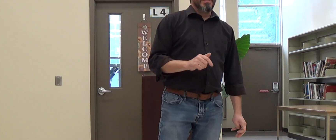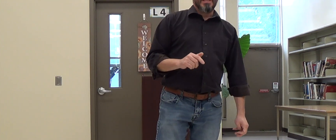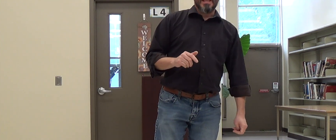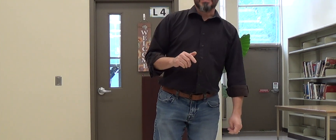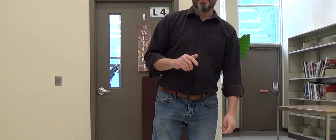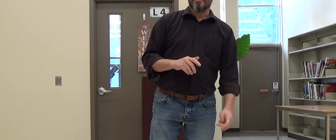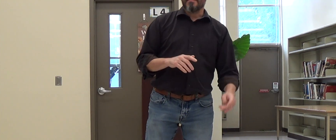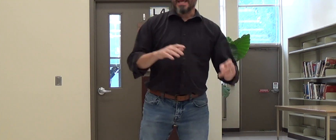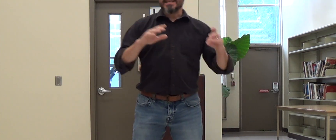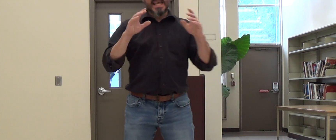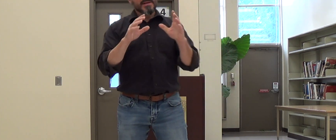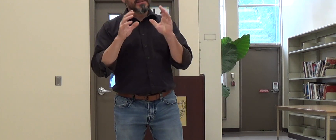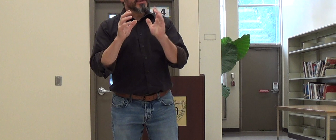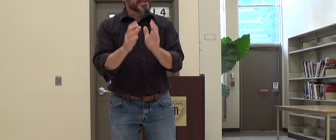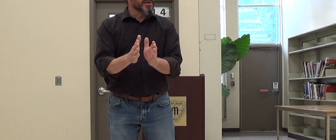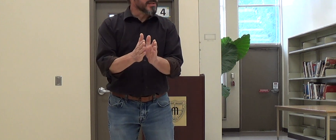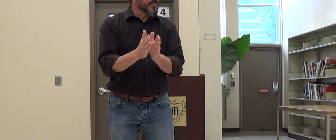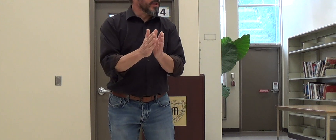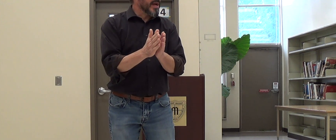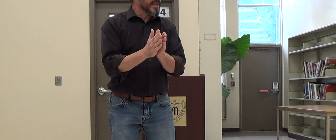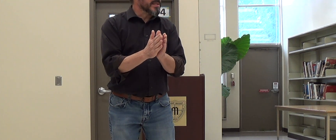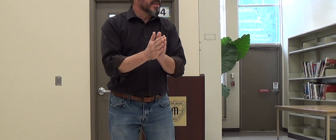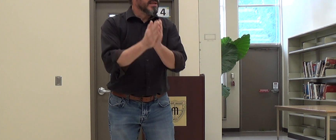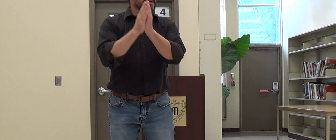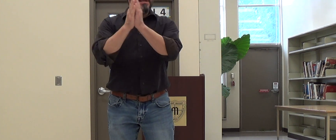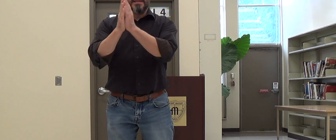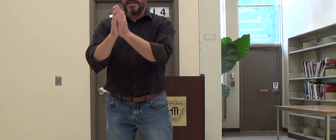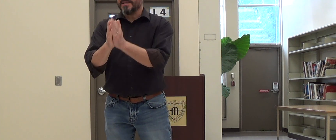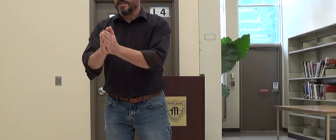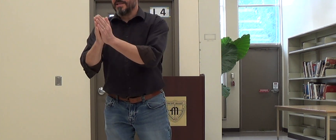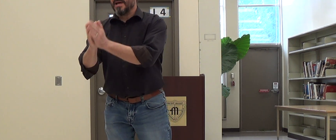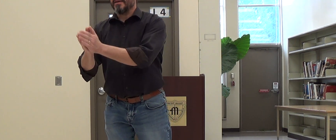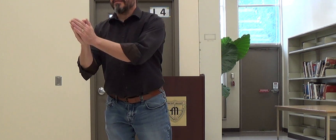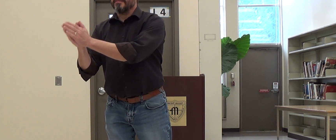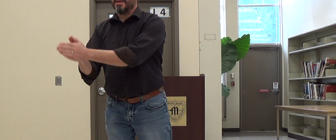And so by examining the results, I realized, this is not for me.